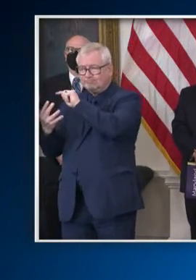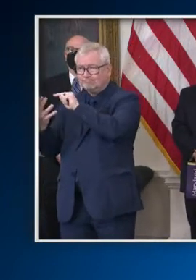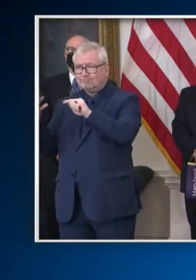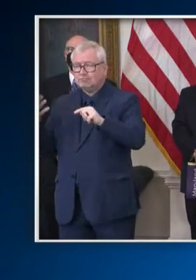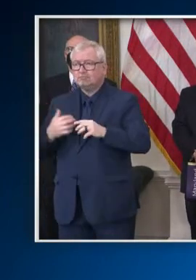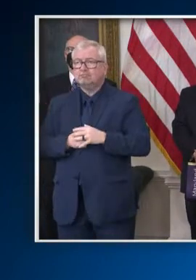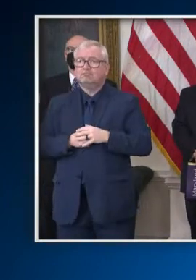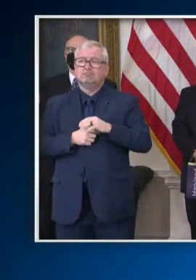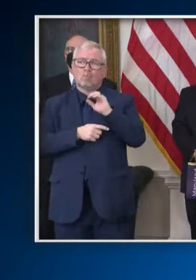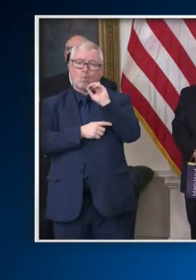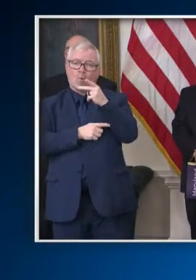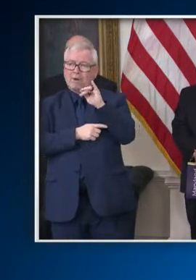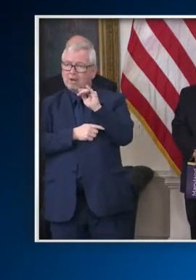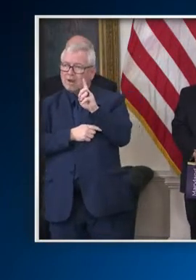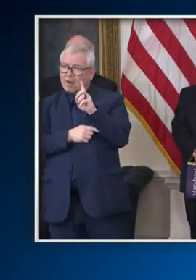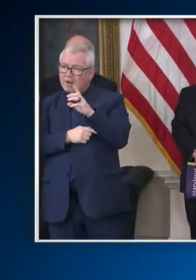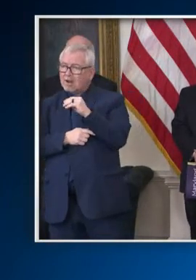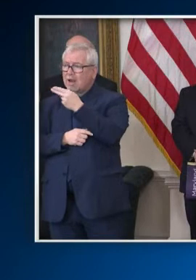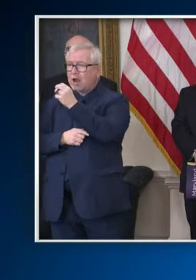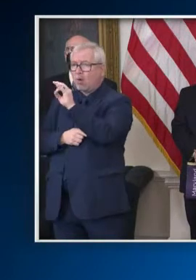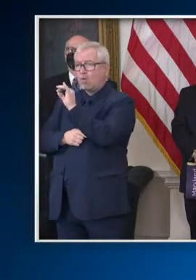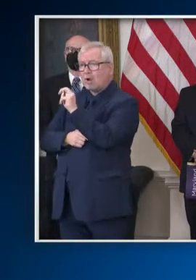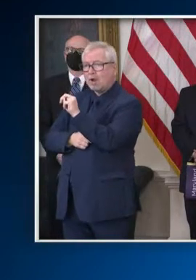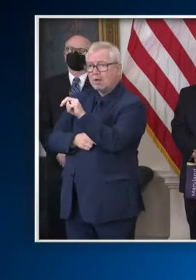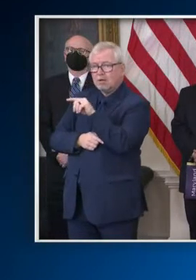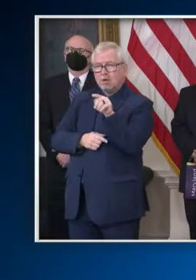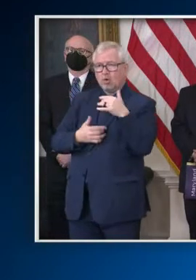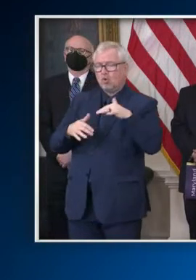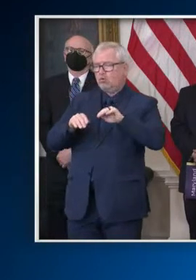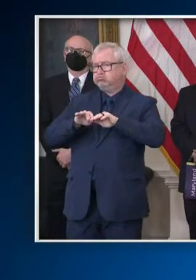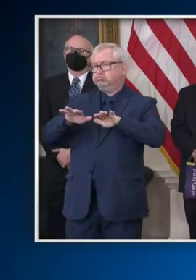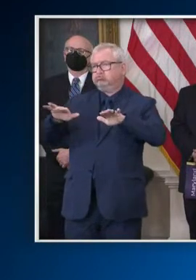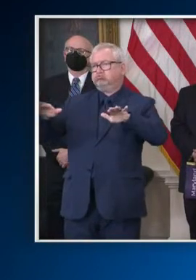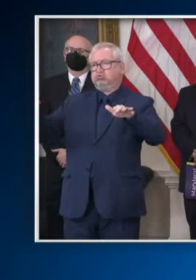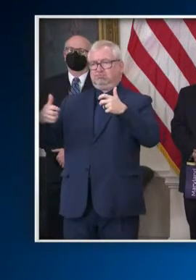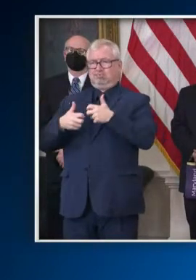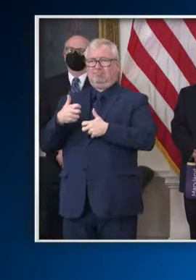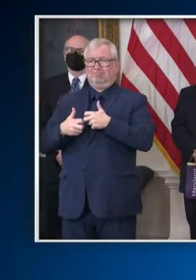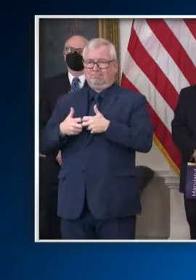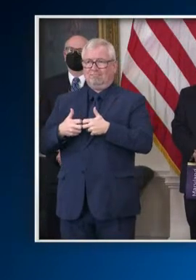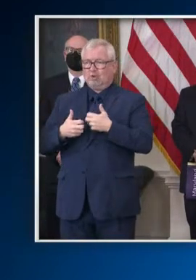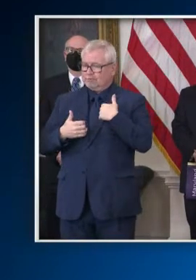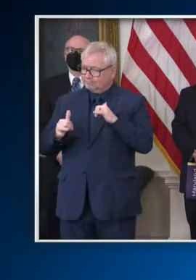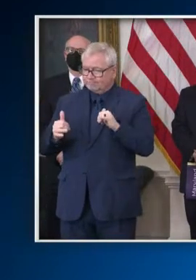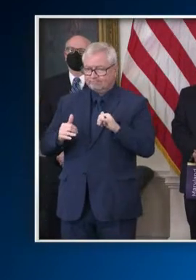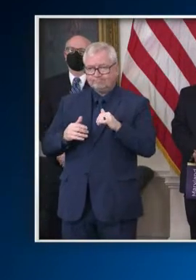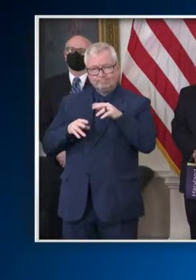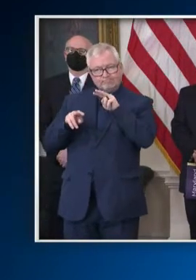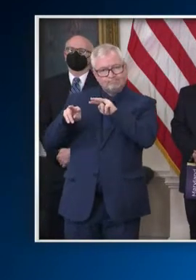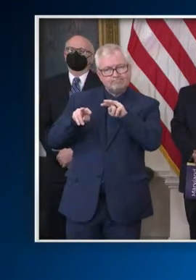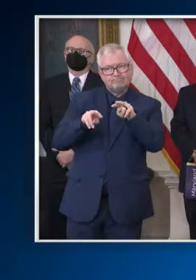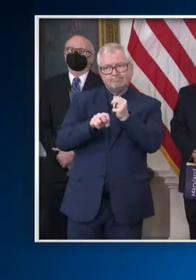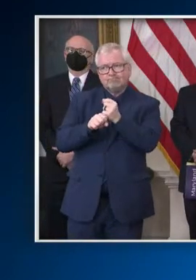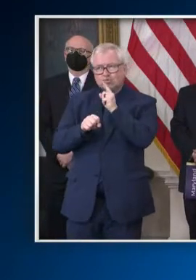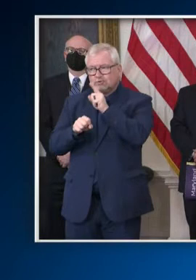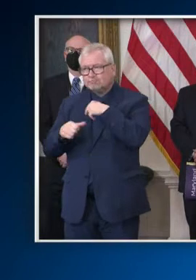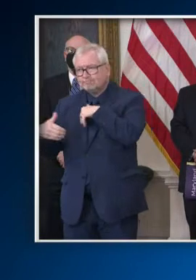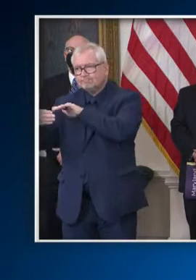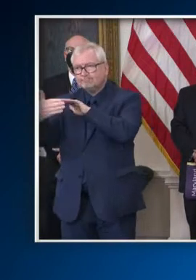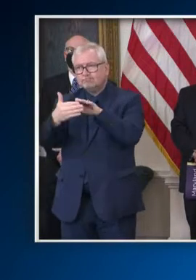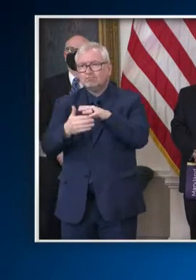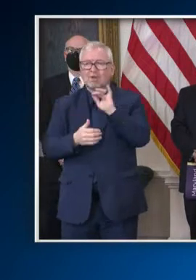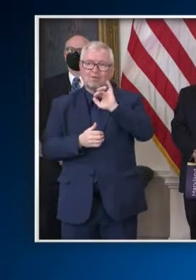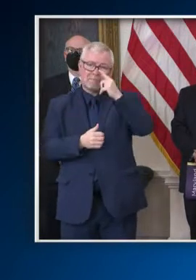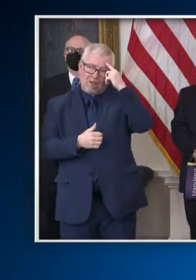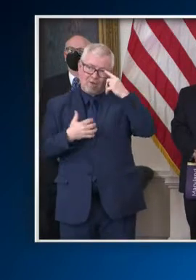opioid epidemic and other mental and substance abuse disorders. And I want to thank my partner in government,